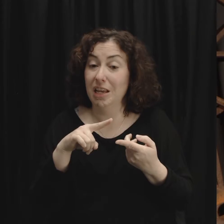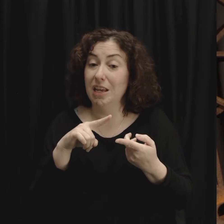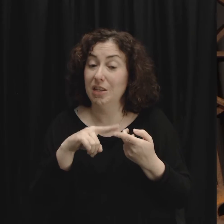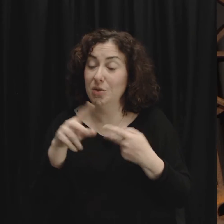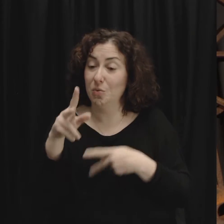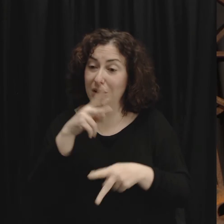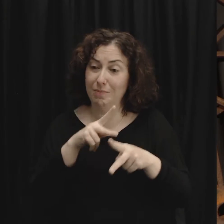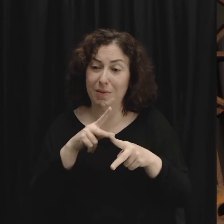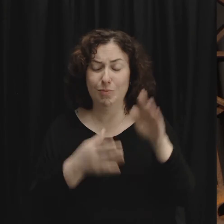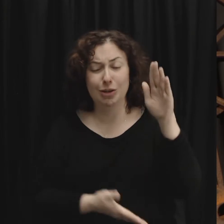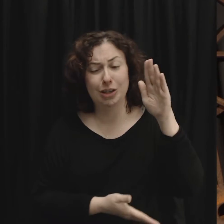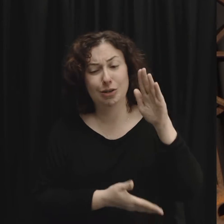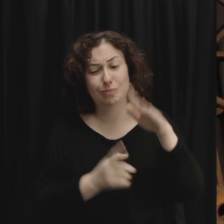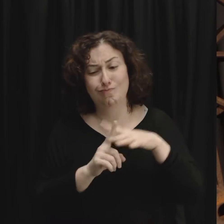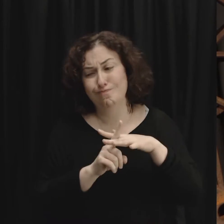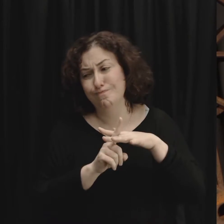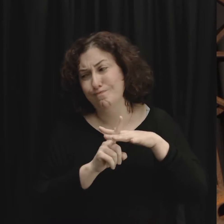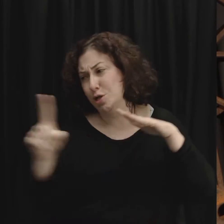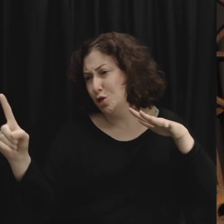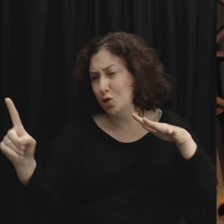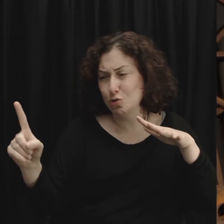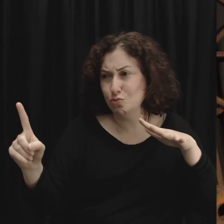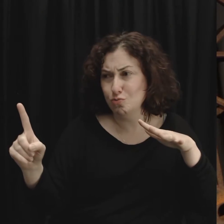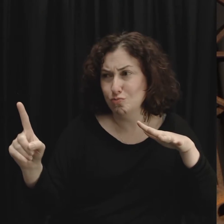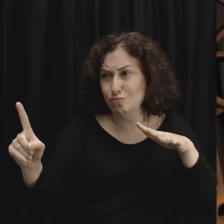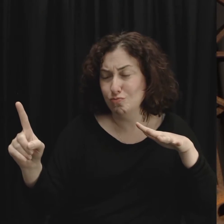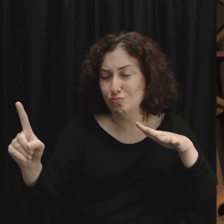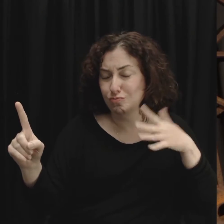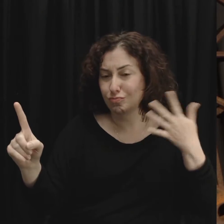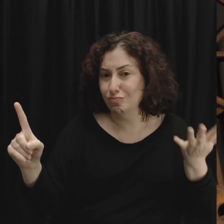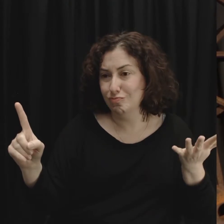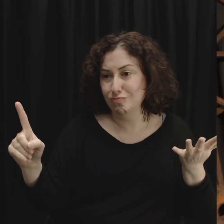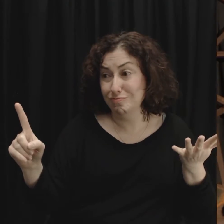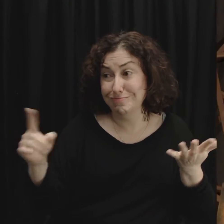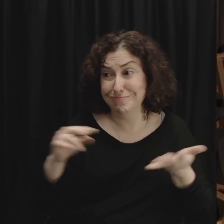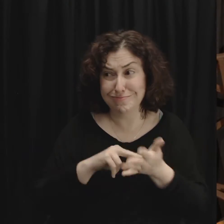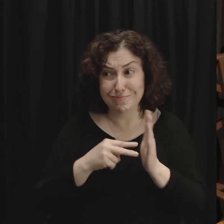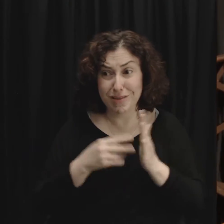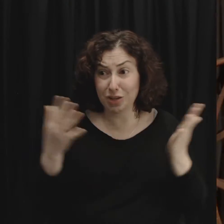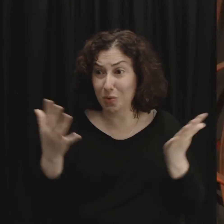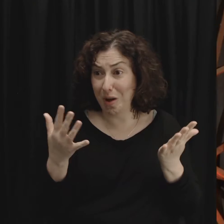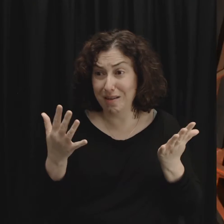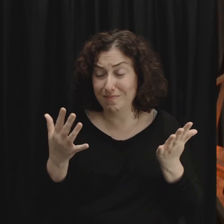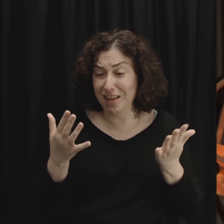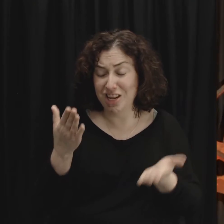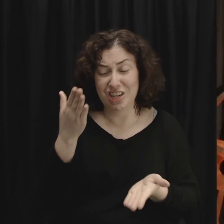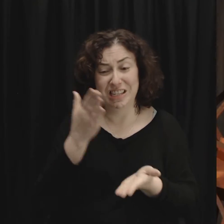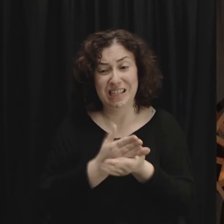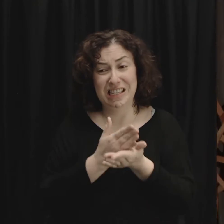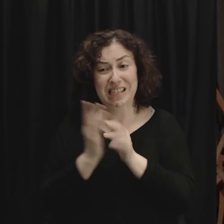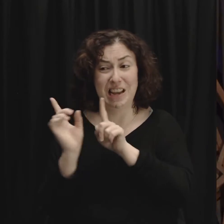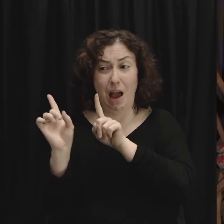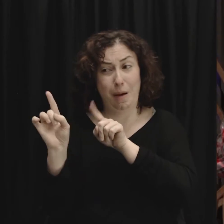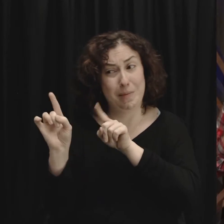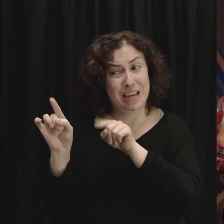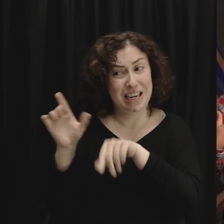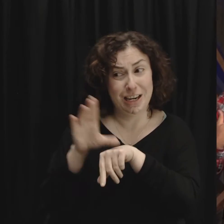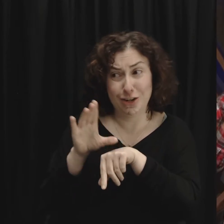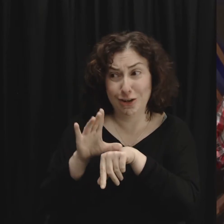when they run from it and what does that look like it looks like they just quit coming to church and they don't tell me they don't communicate